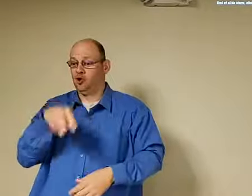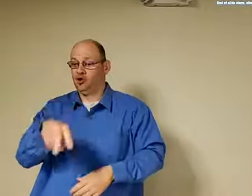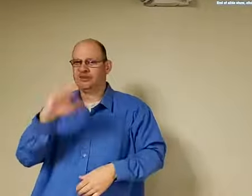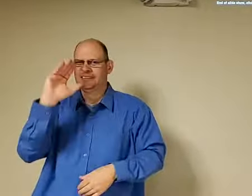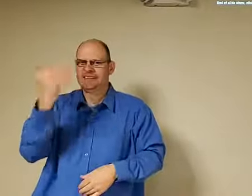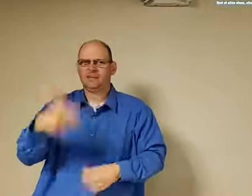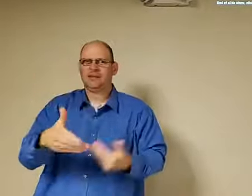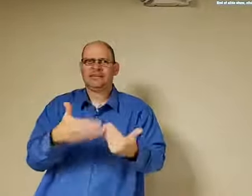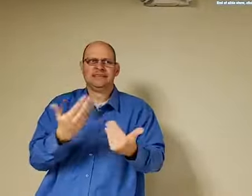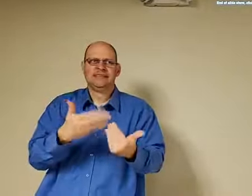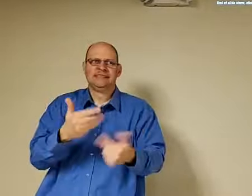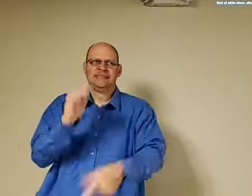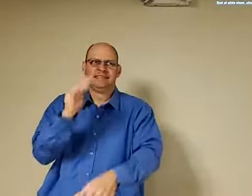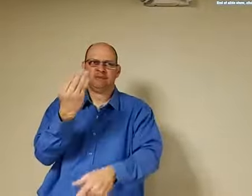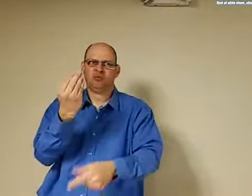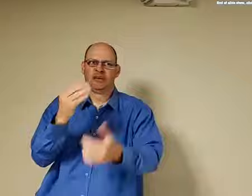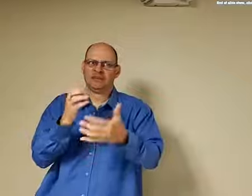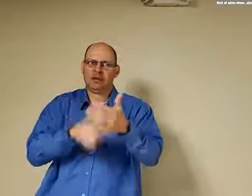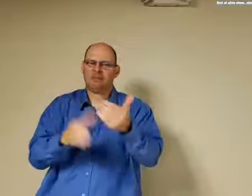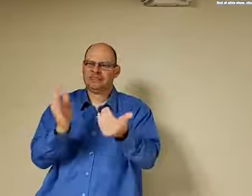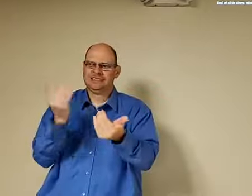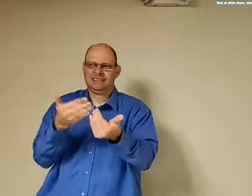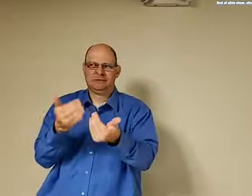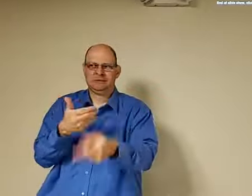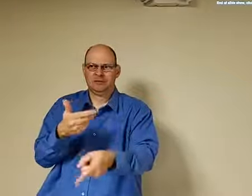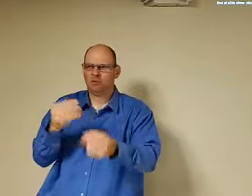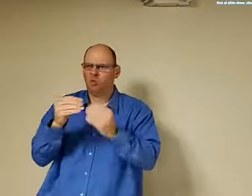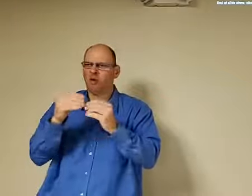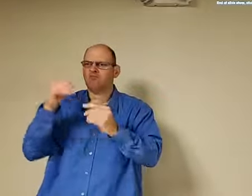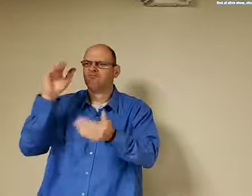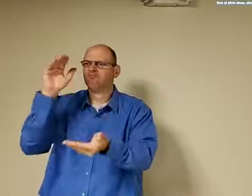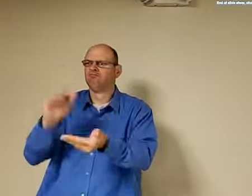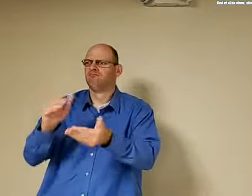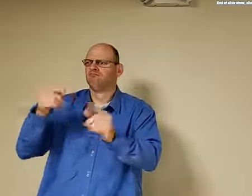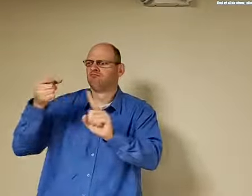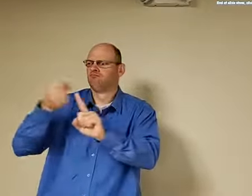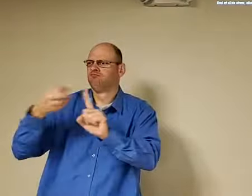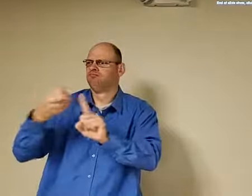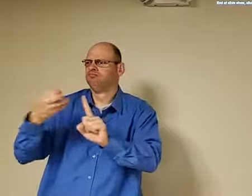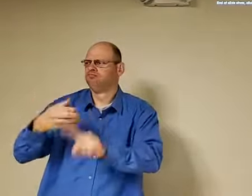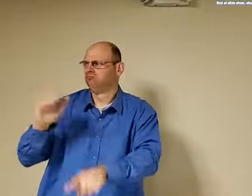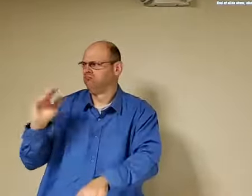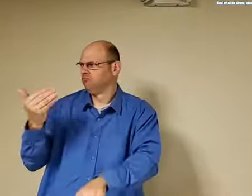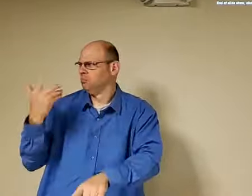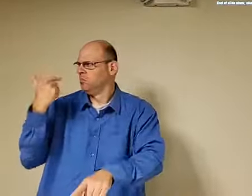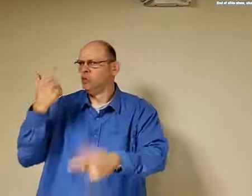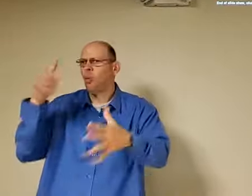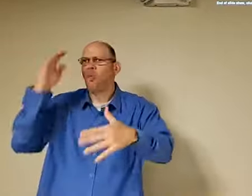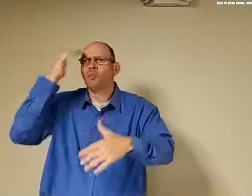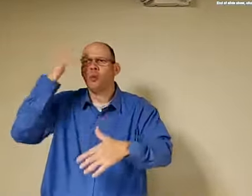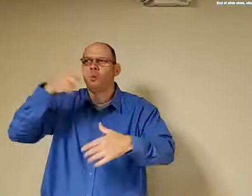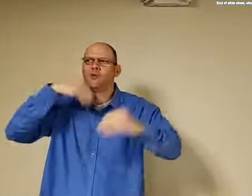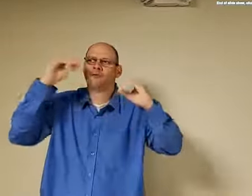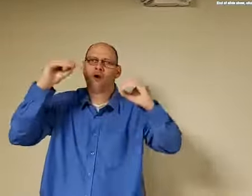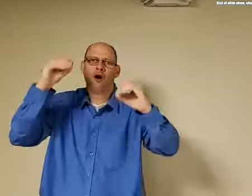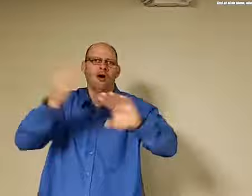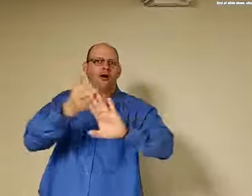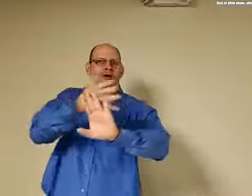finish it it seems to be pretty you know even level of